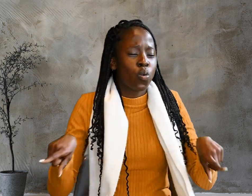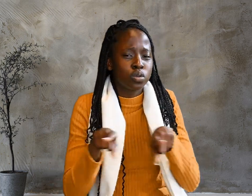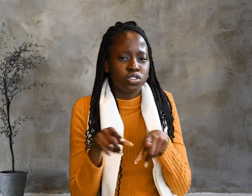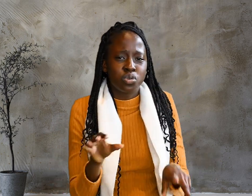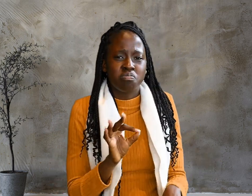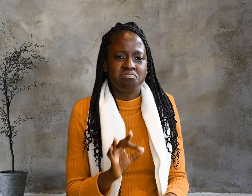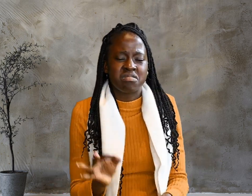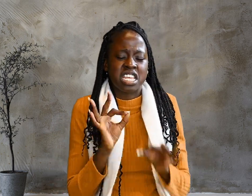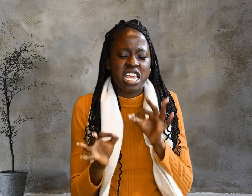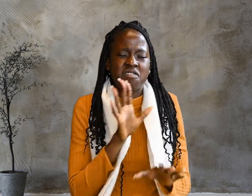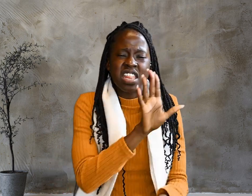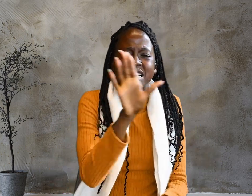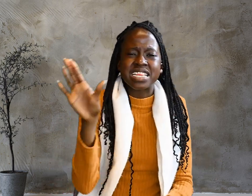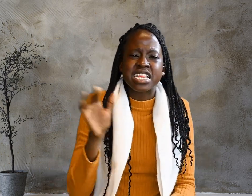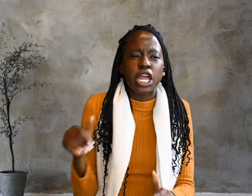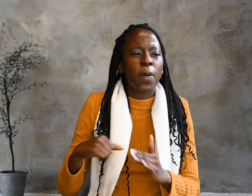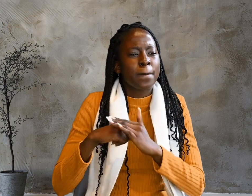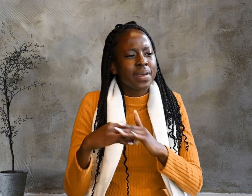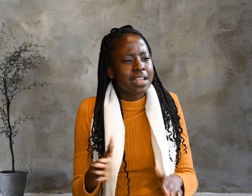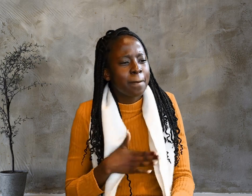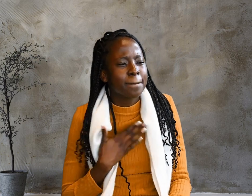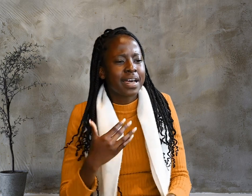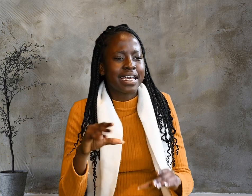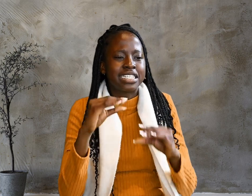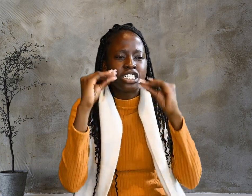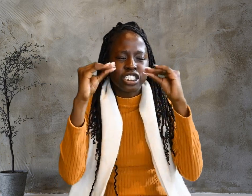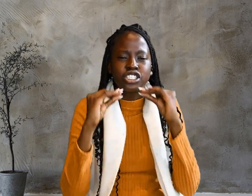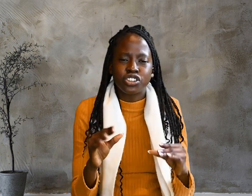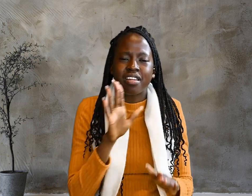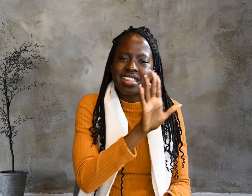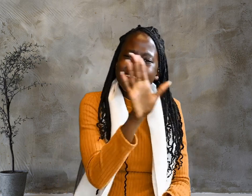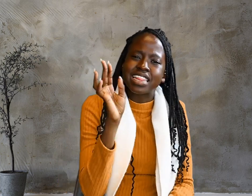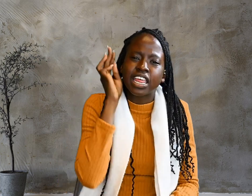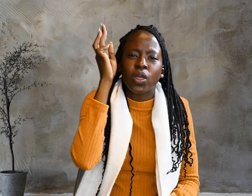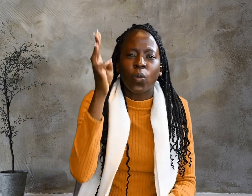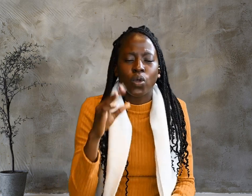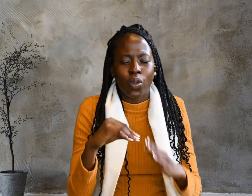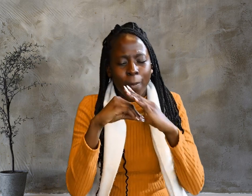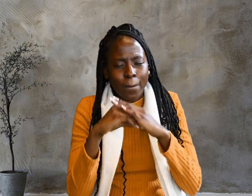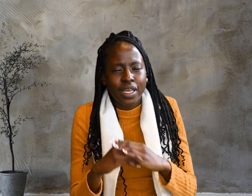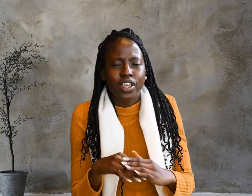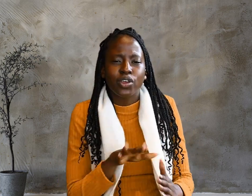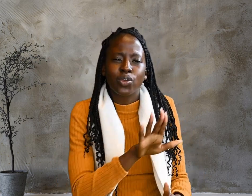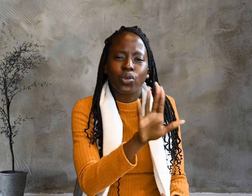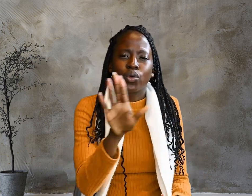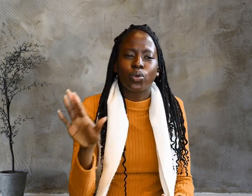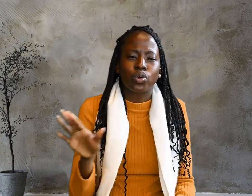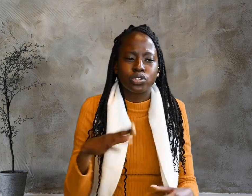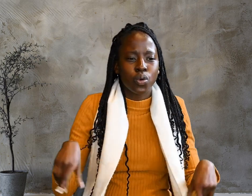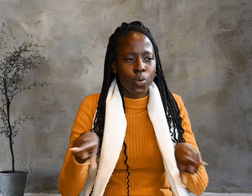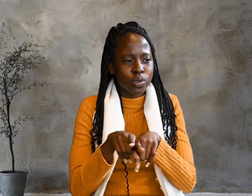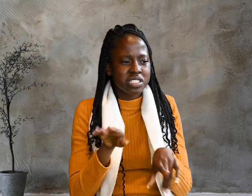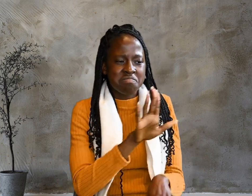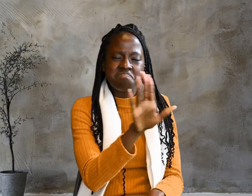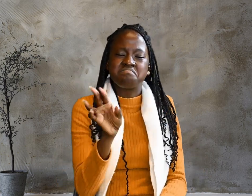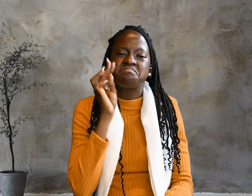If they obeyed my teaching, they will obey yours also. They will treat you in this way